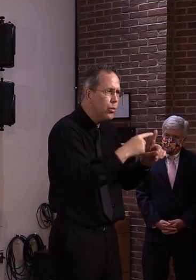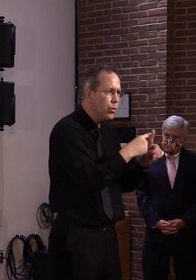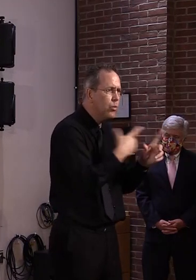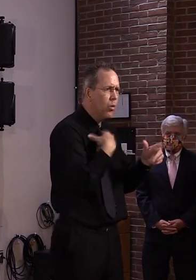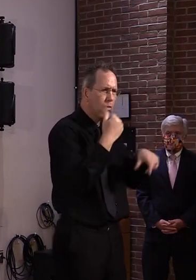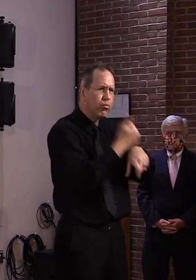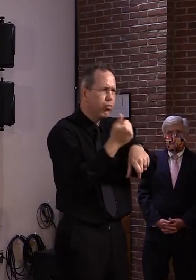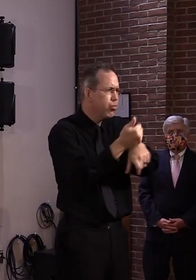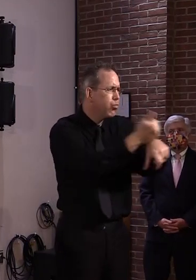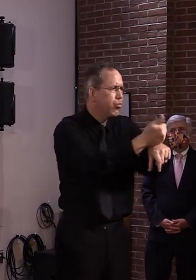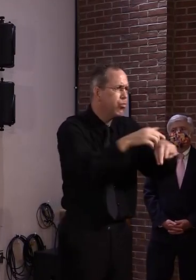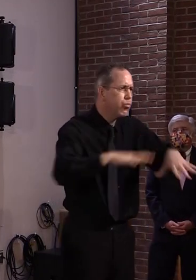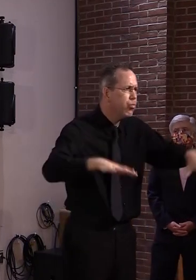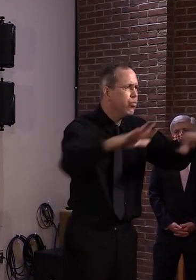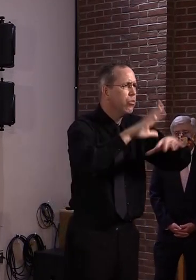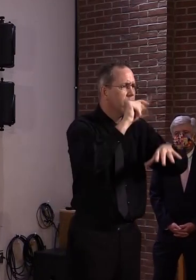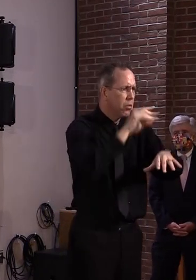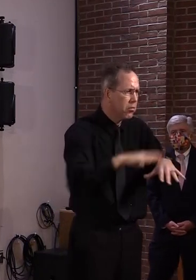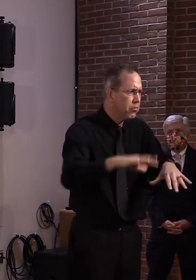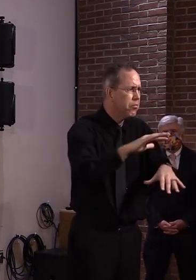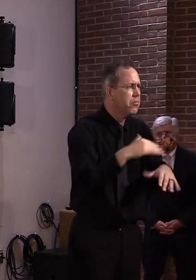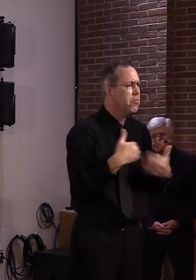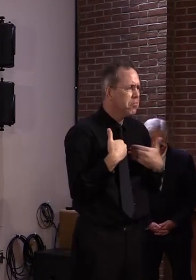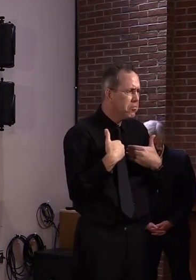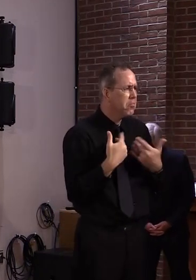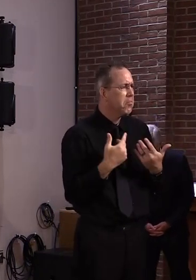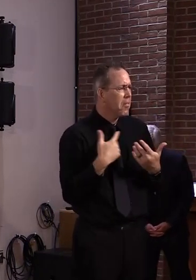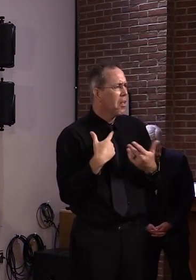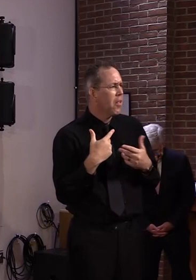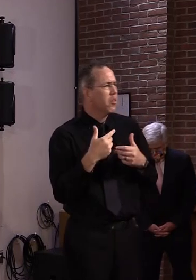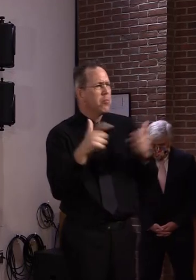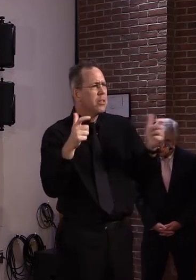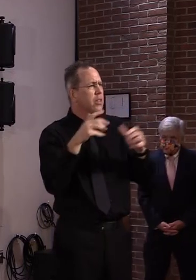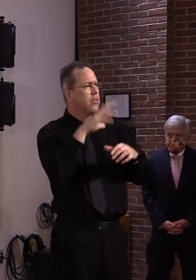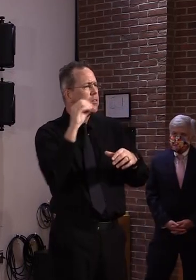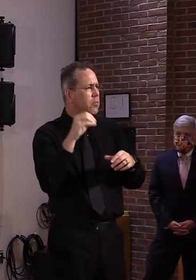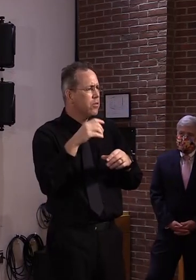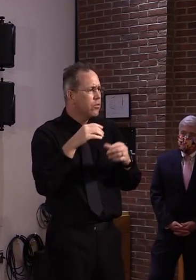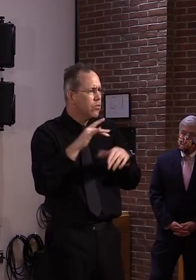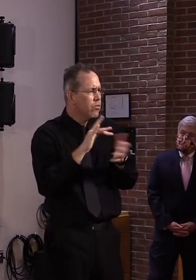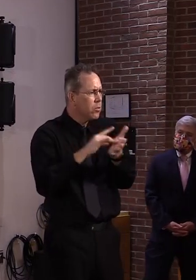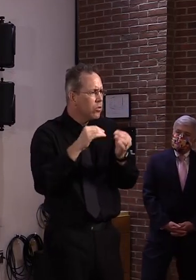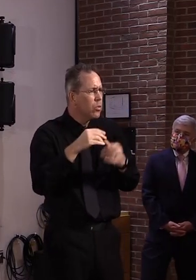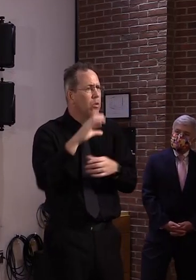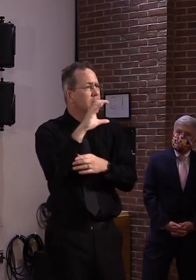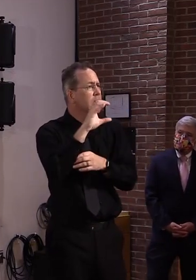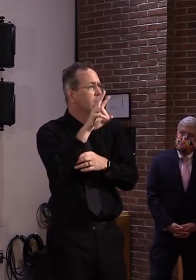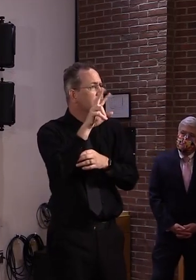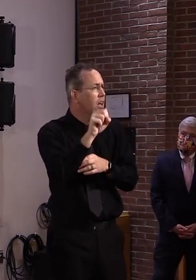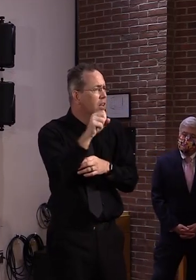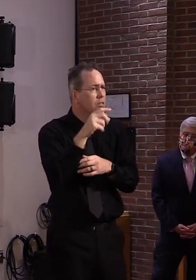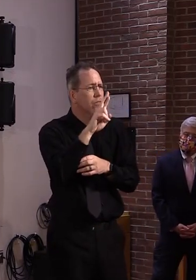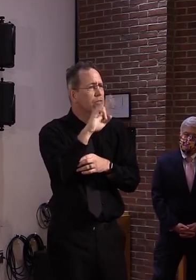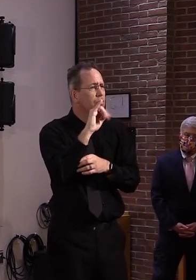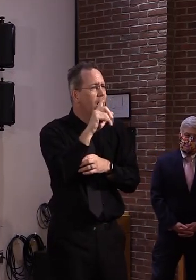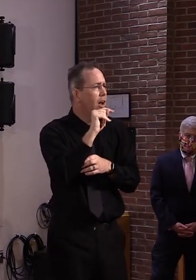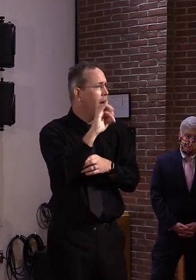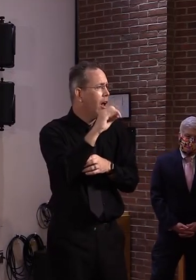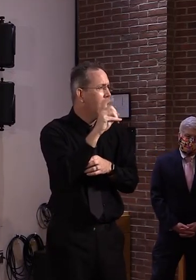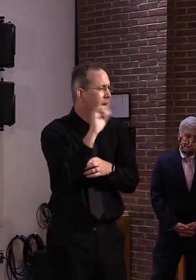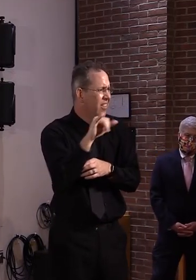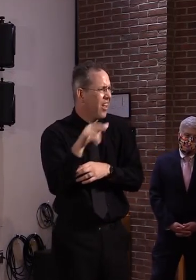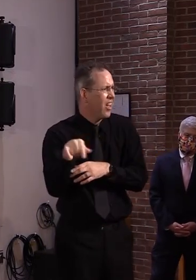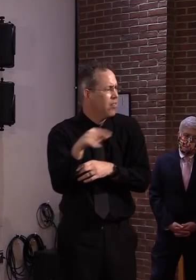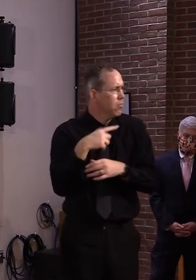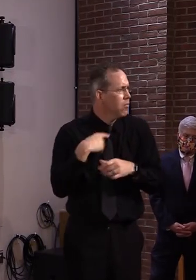pharmacies that are national pharmacies to see if they would open up for business in Vermont like they've done in